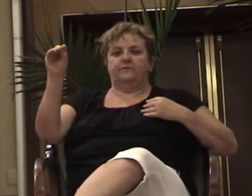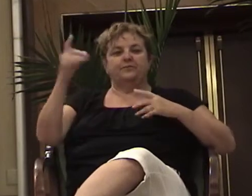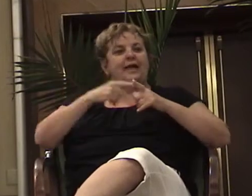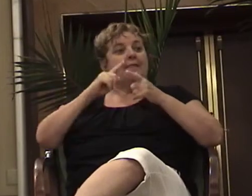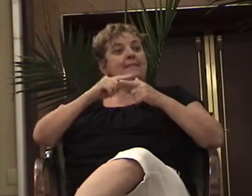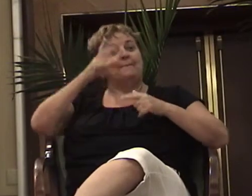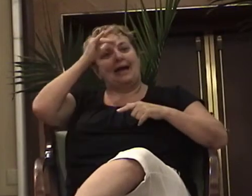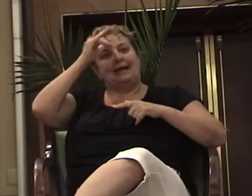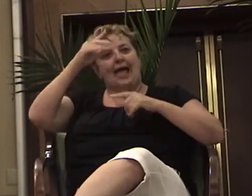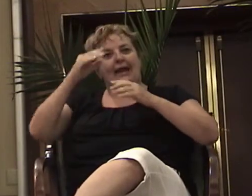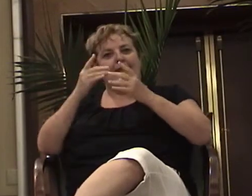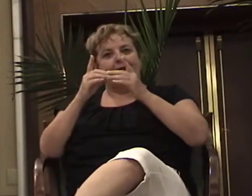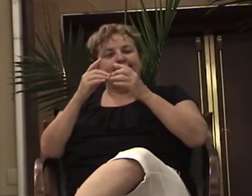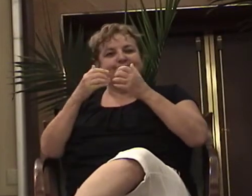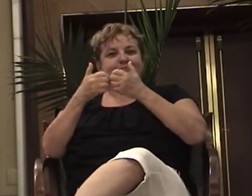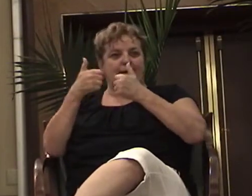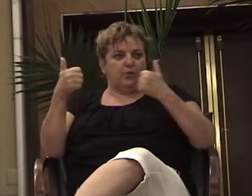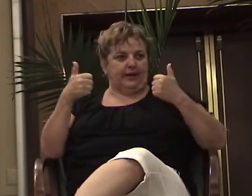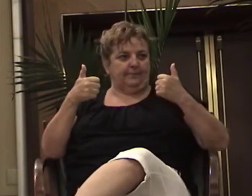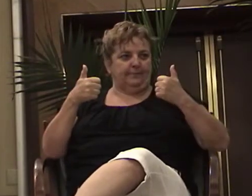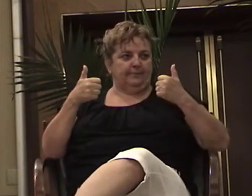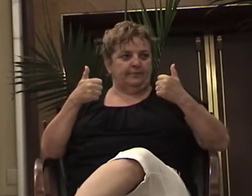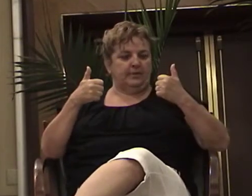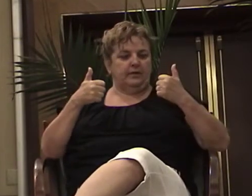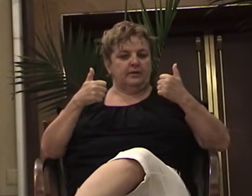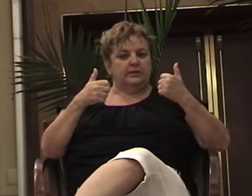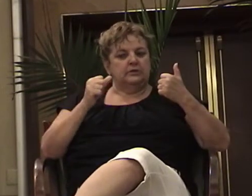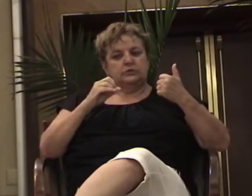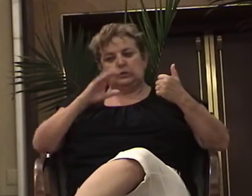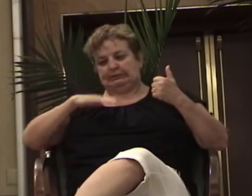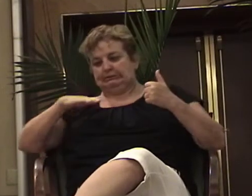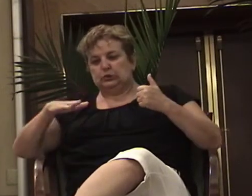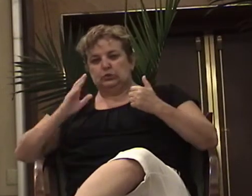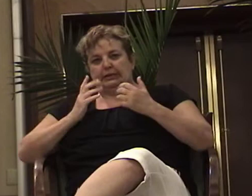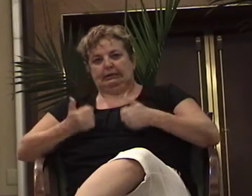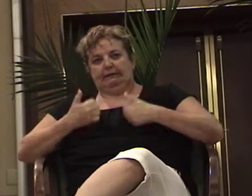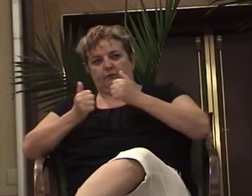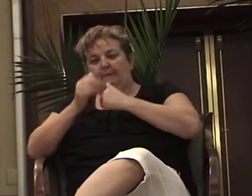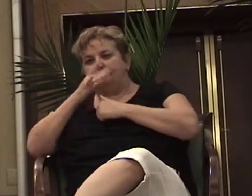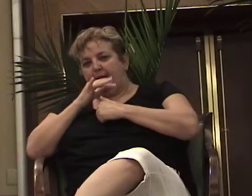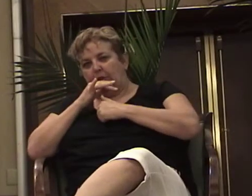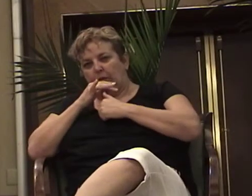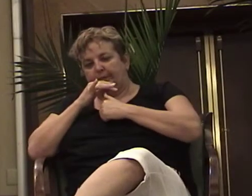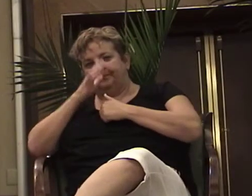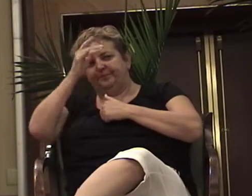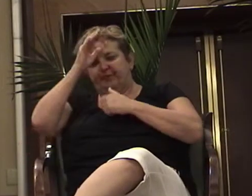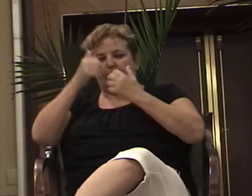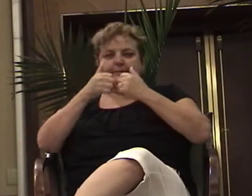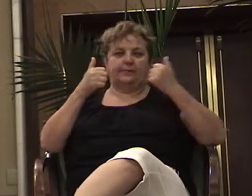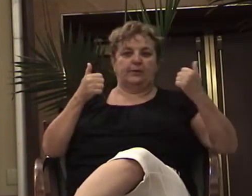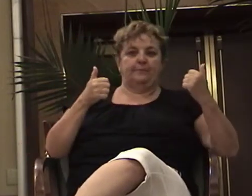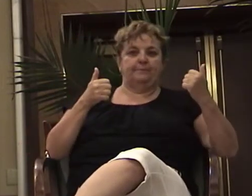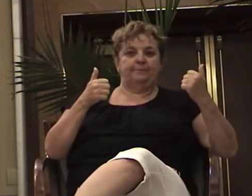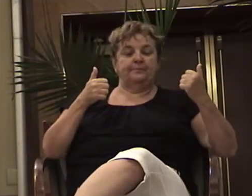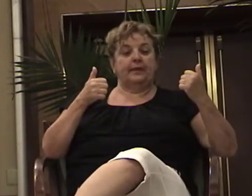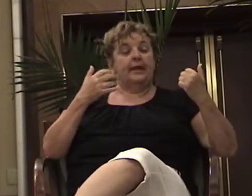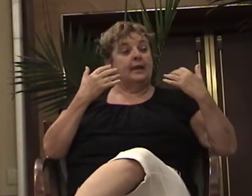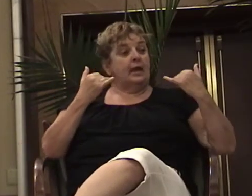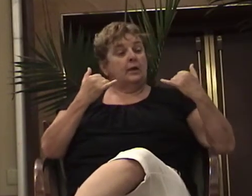we stayed with my mother. And I need to tell you, when I spoke in Miami a few